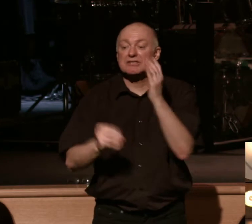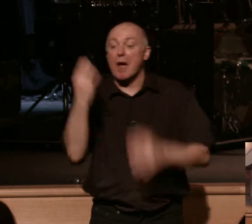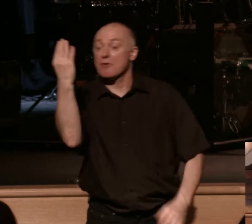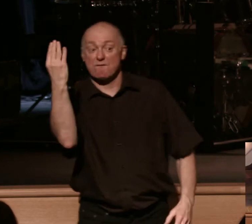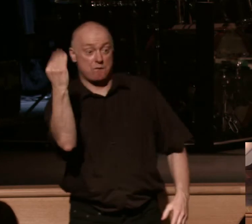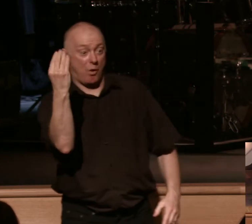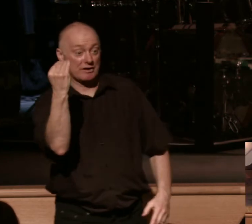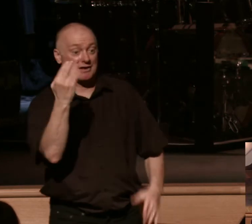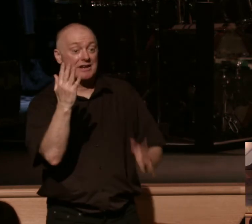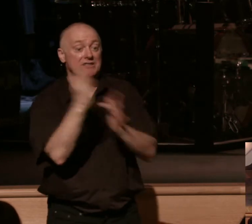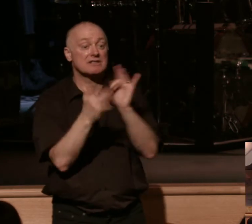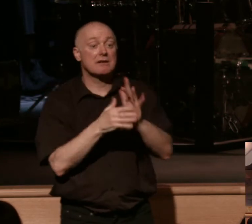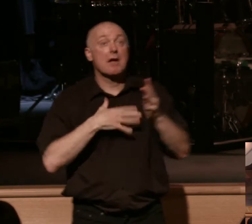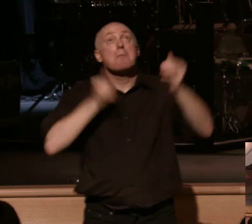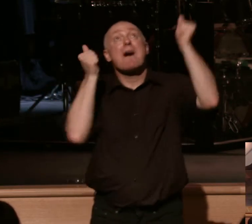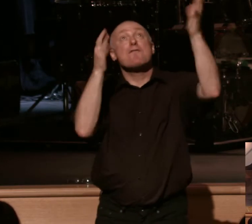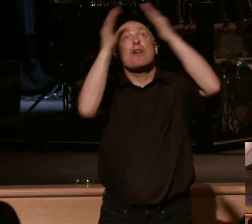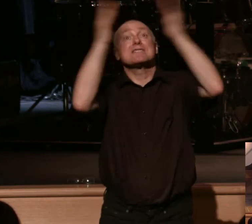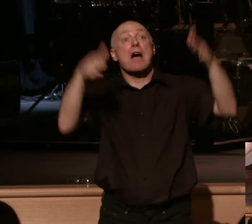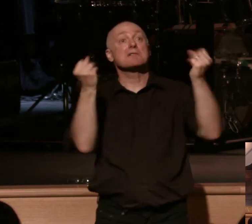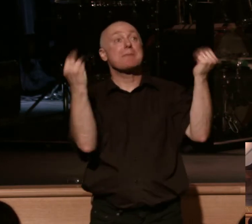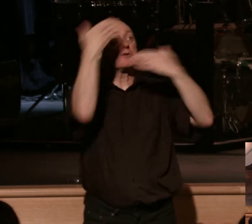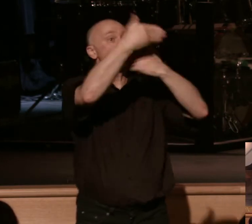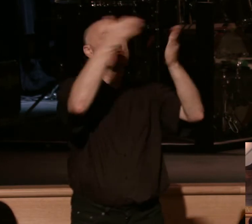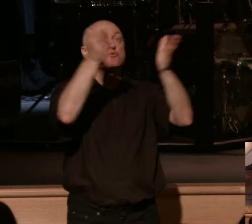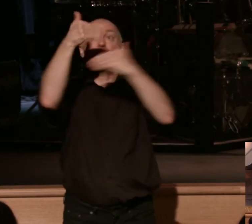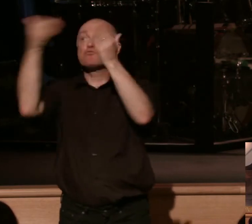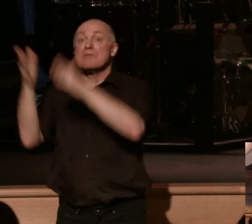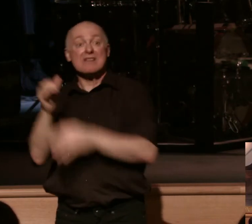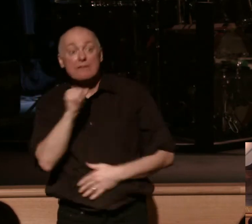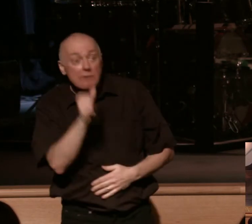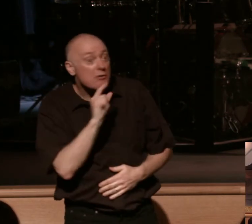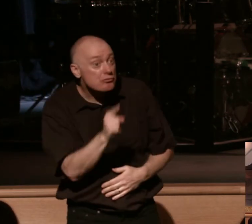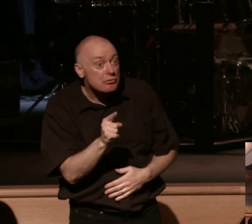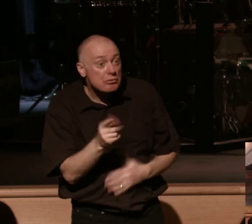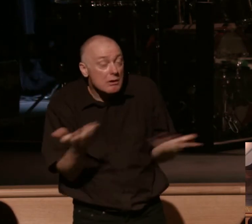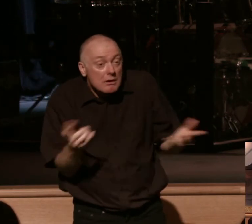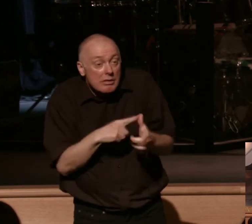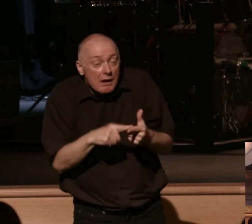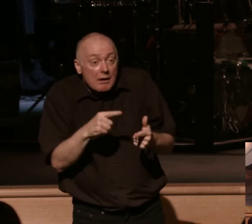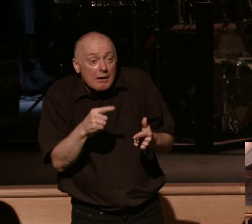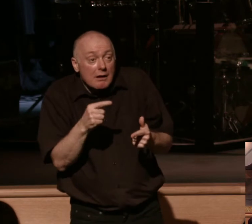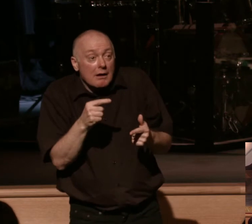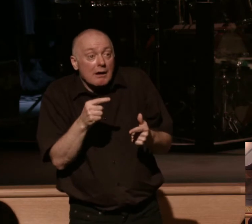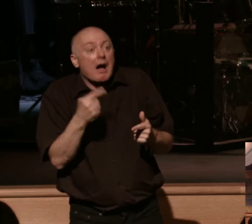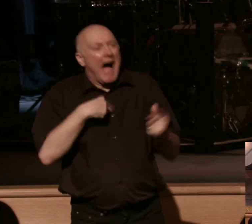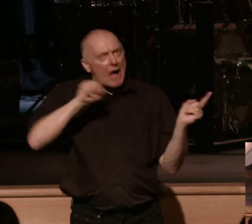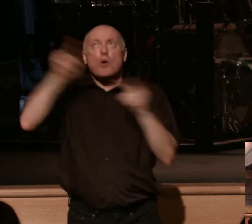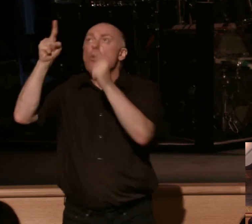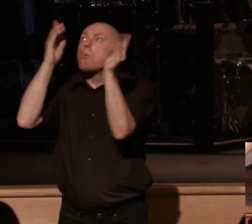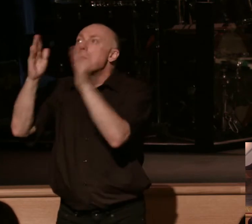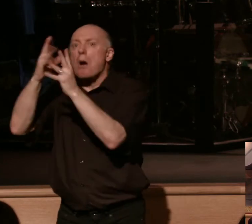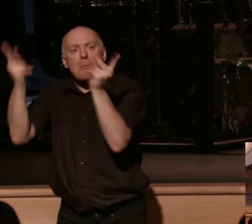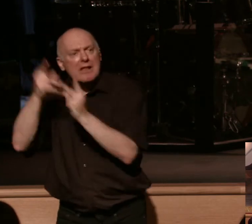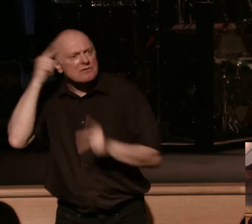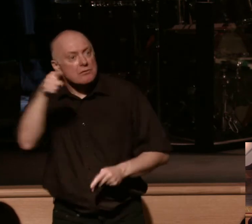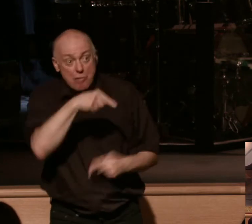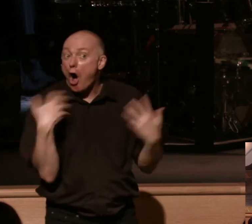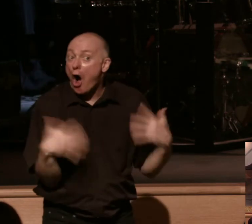says, my Father's house are many rooms. If it were not so, would I have told you that I go to prepare a place for you? Awesome! He's there right now